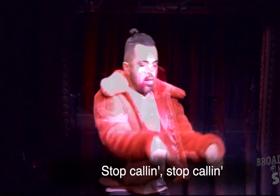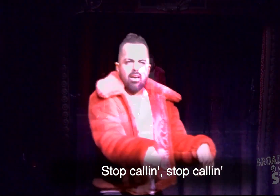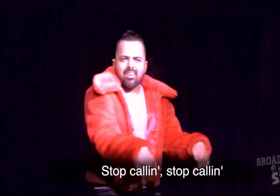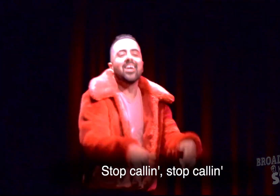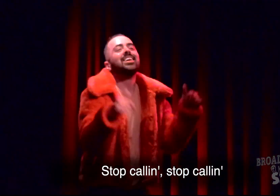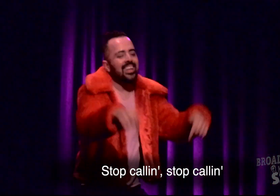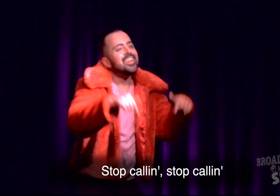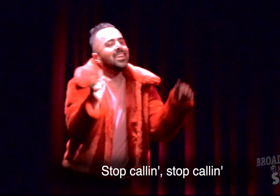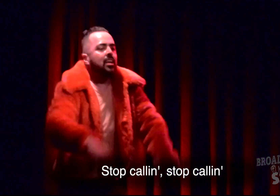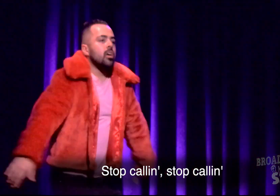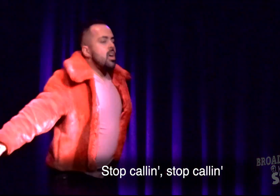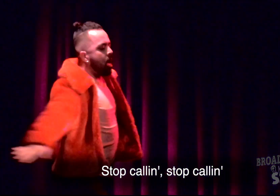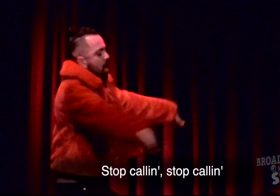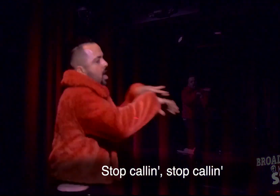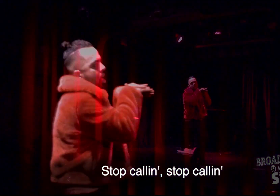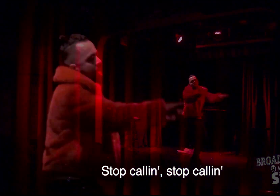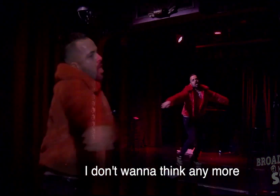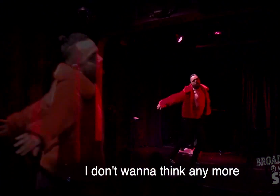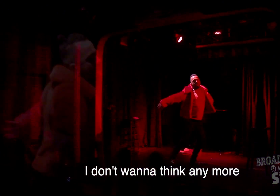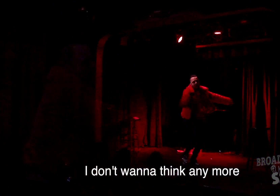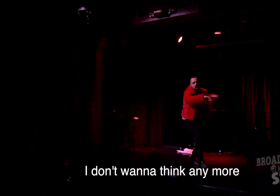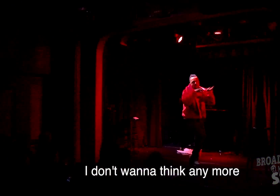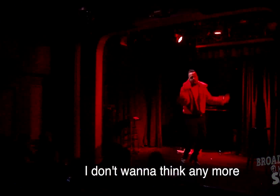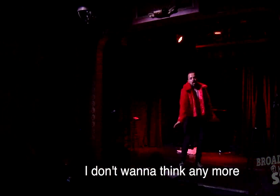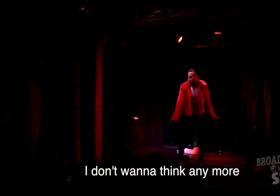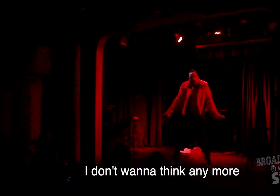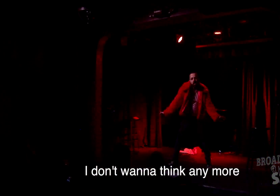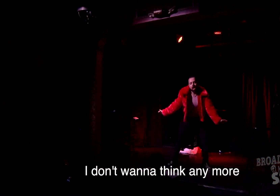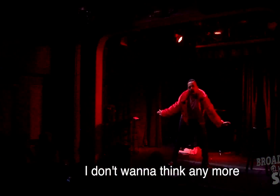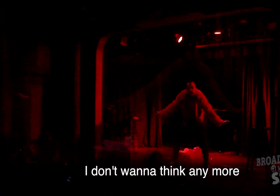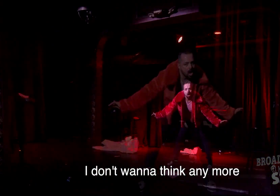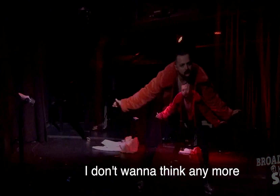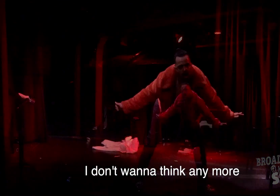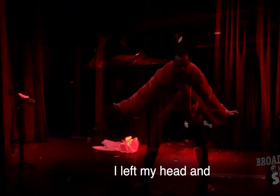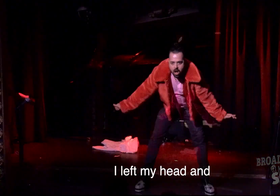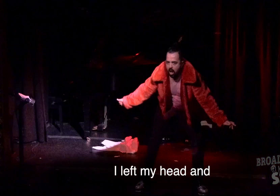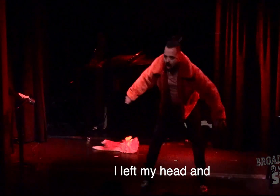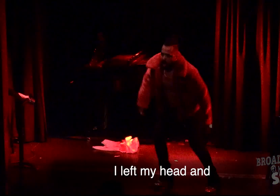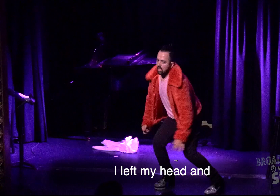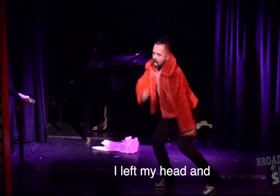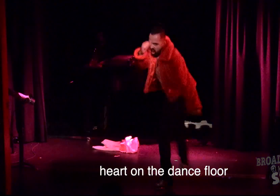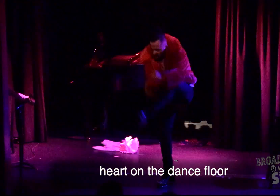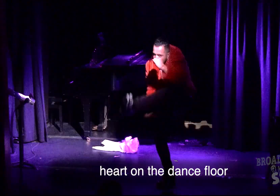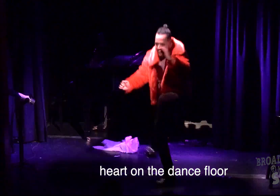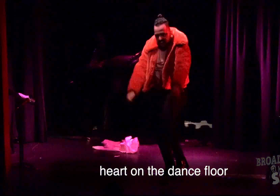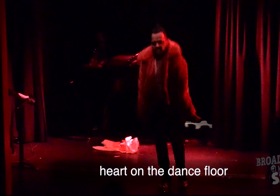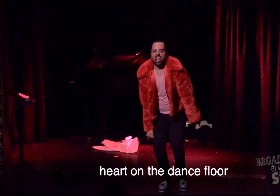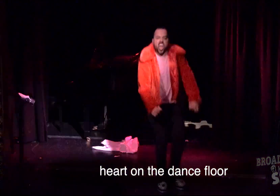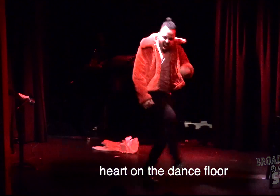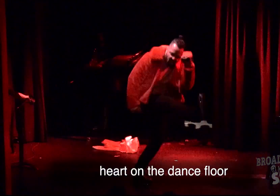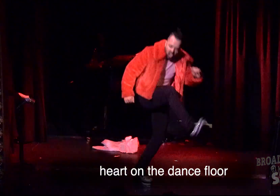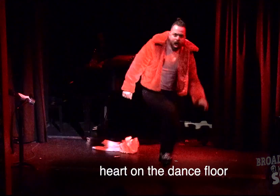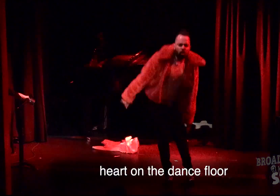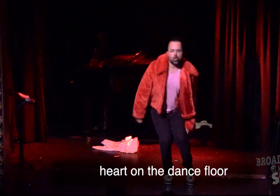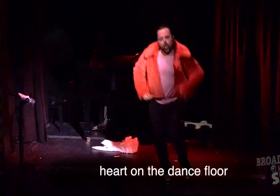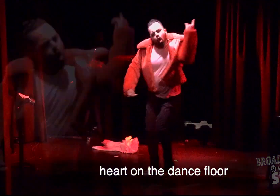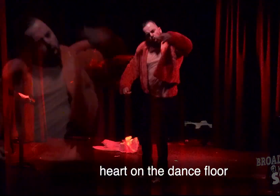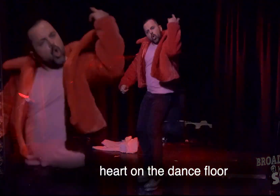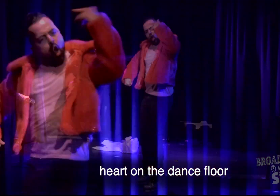calling, stop calling I don't want to think anymore I left my hand in my phone on the dance floor Stop